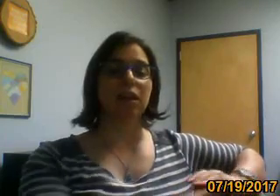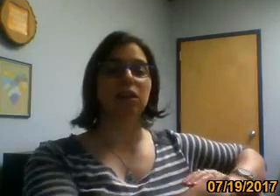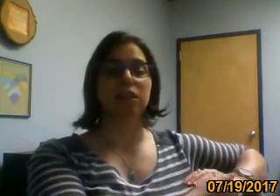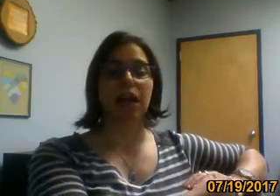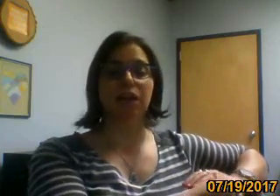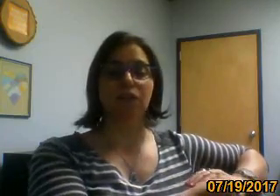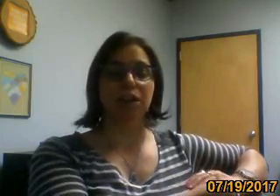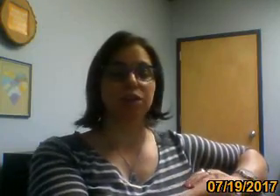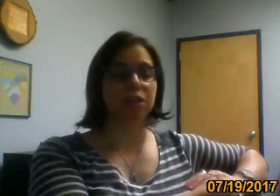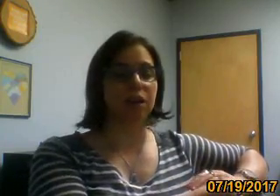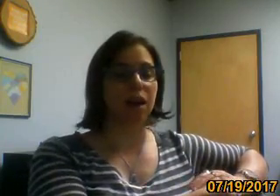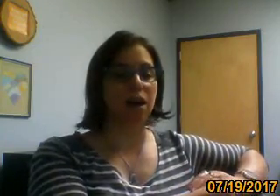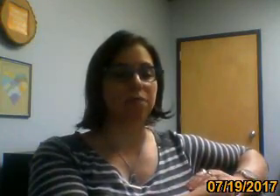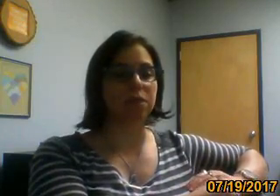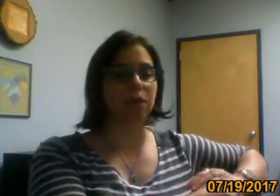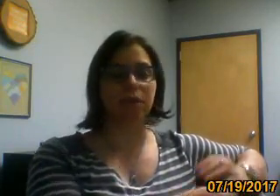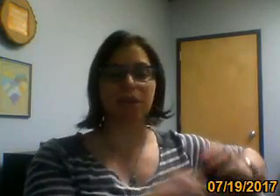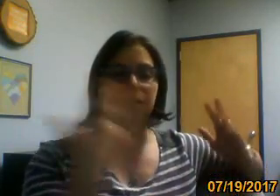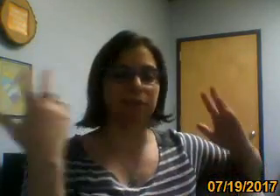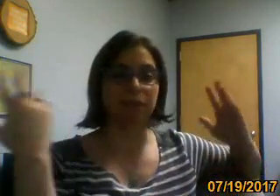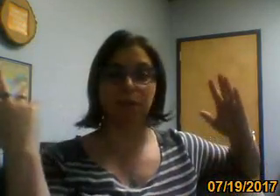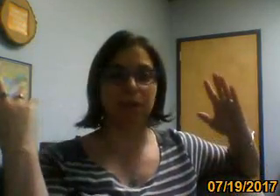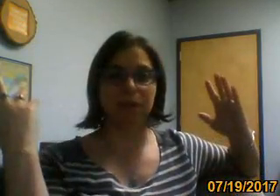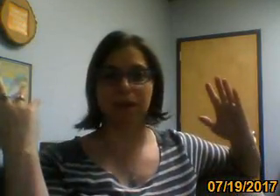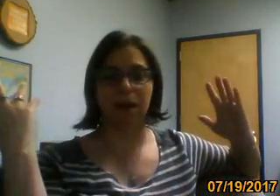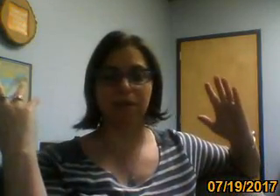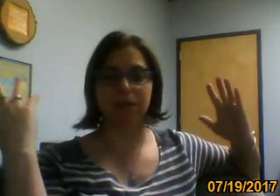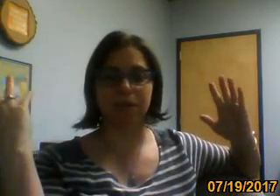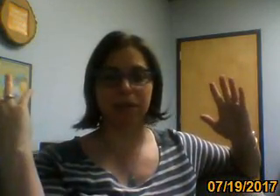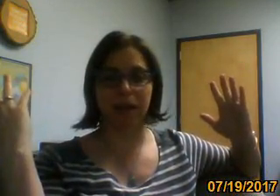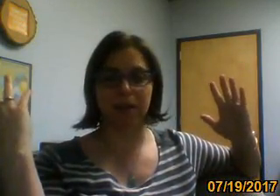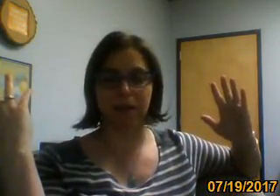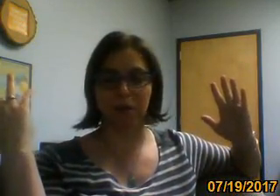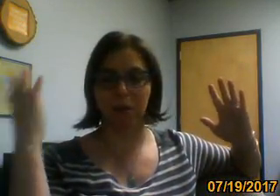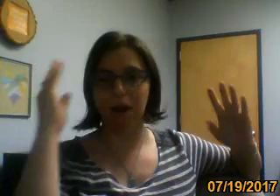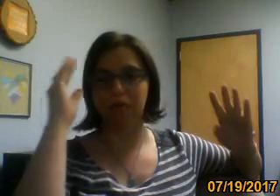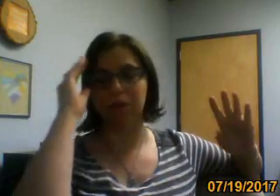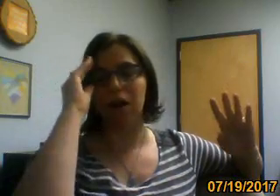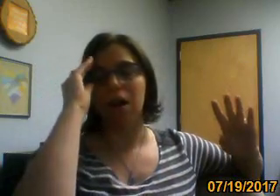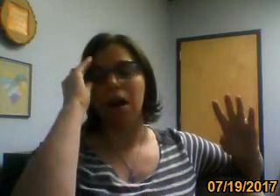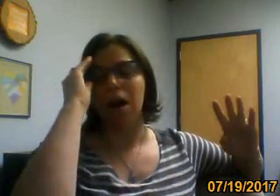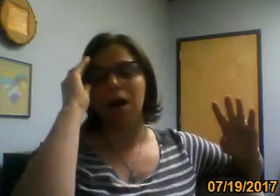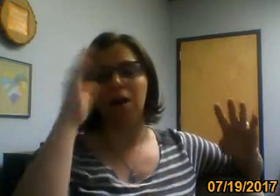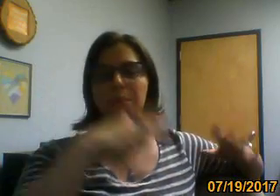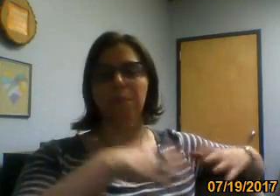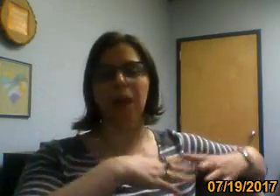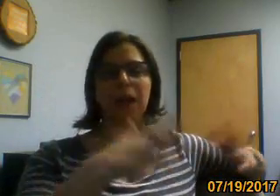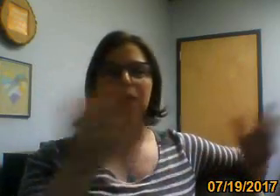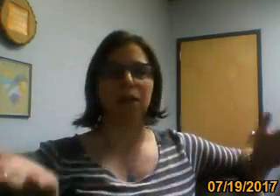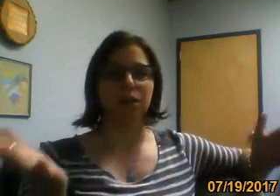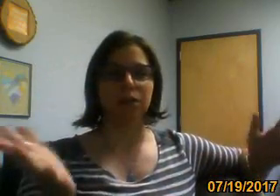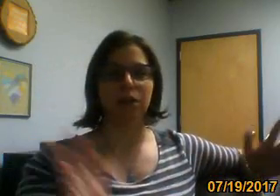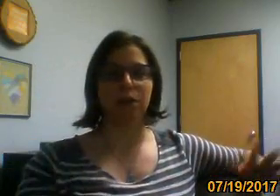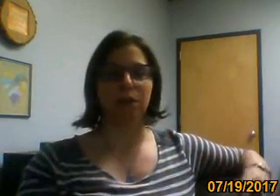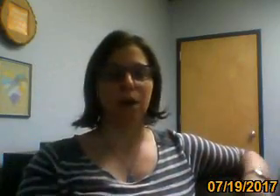It looked kind of brushed. So, you know, they donated it. Obviously they hated it or whatever. And so,